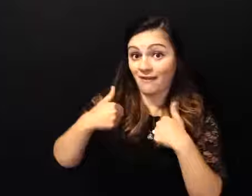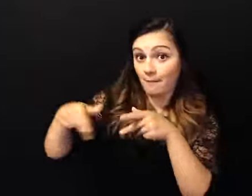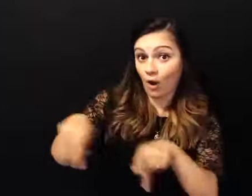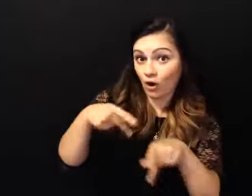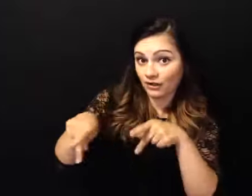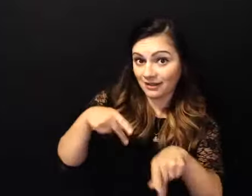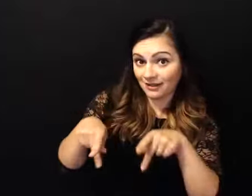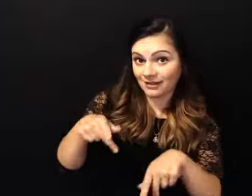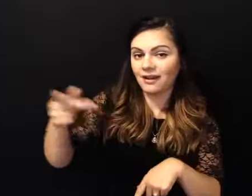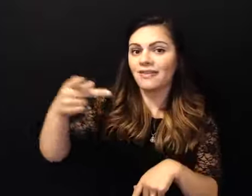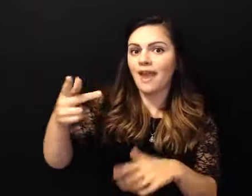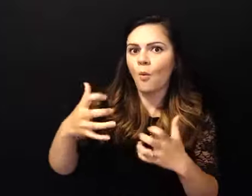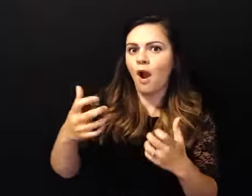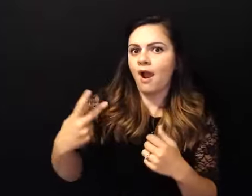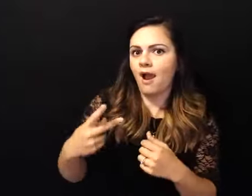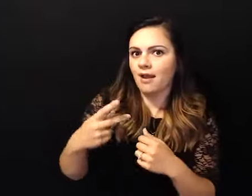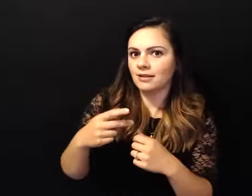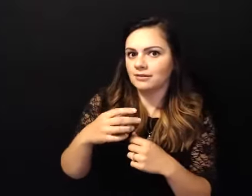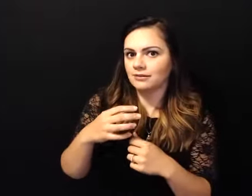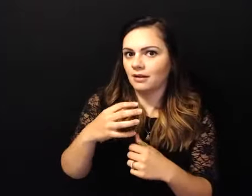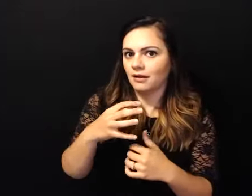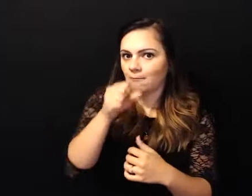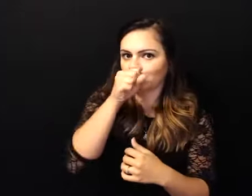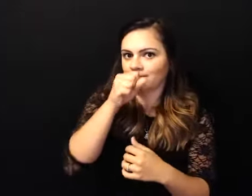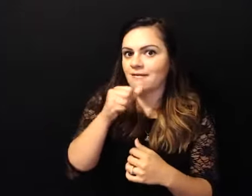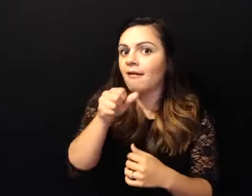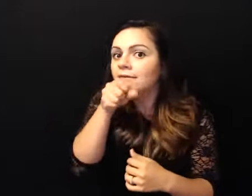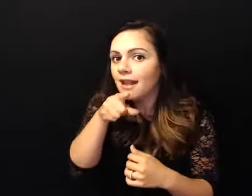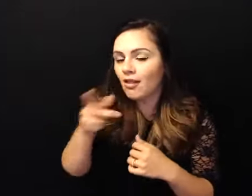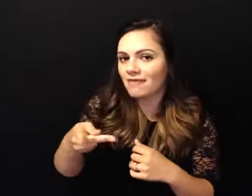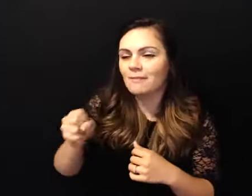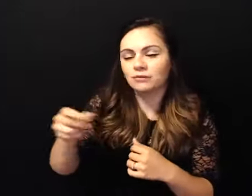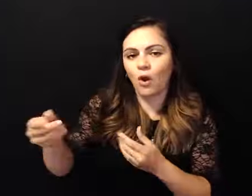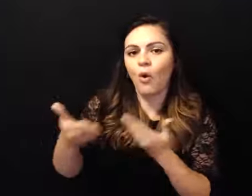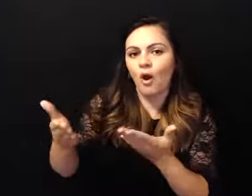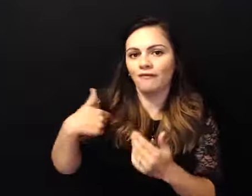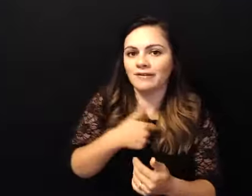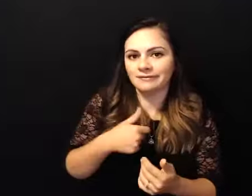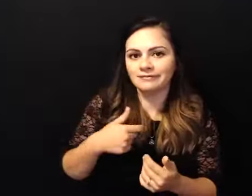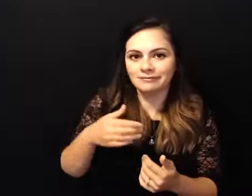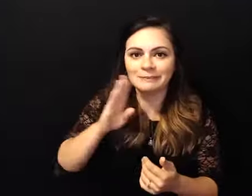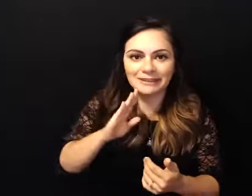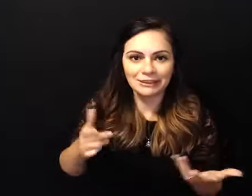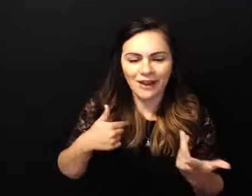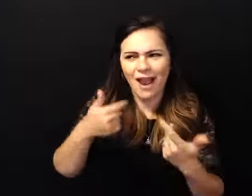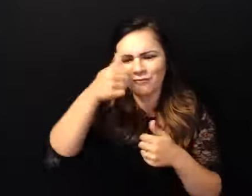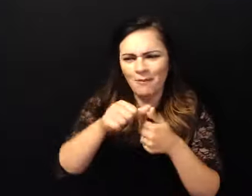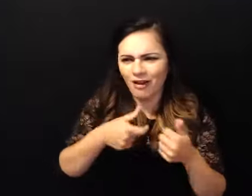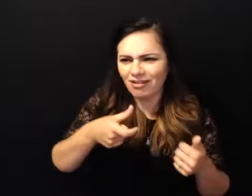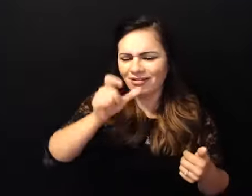and i had a huge delight and i remember taking a drink of that huge delight and thinking oh that just tastes awful and the older gentleman next to